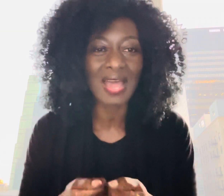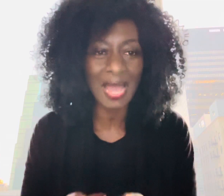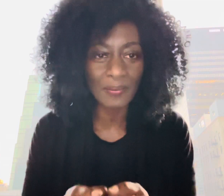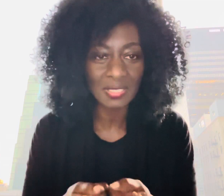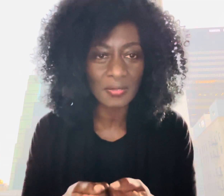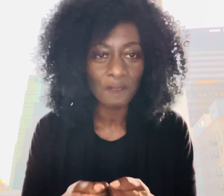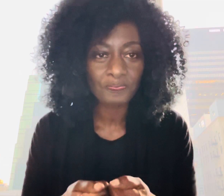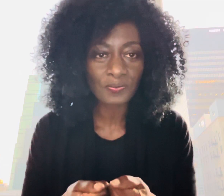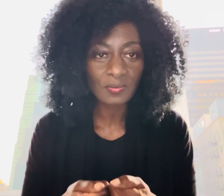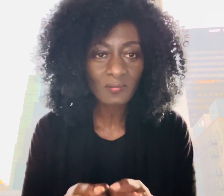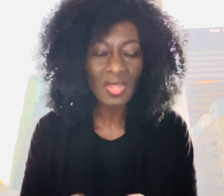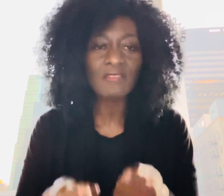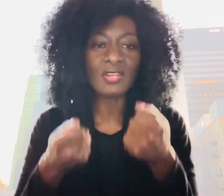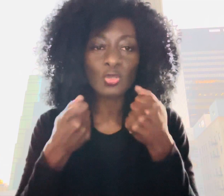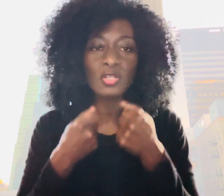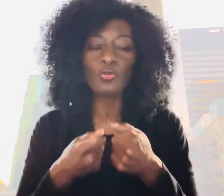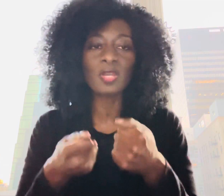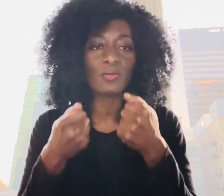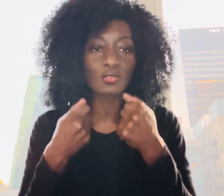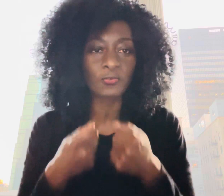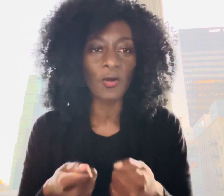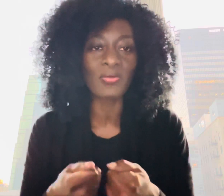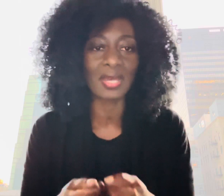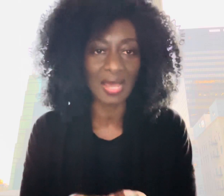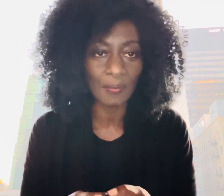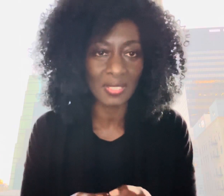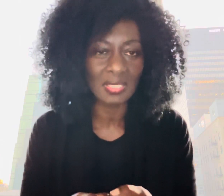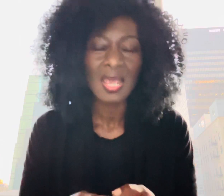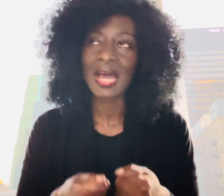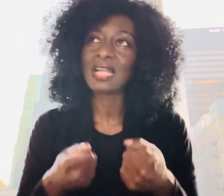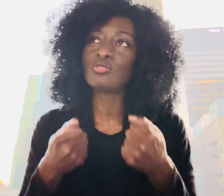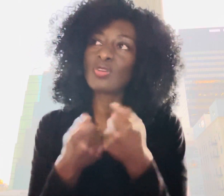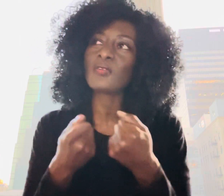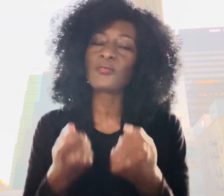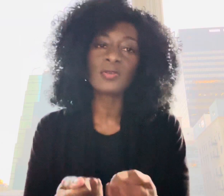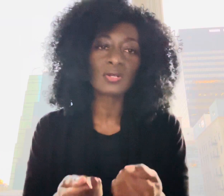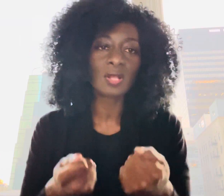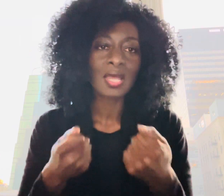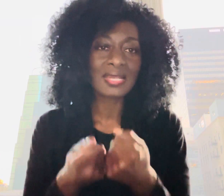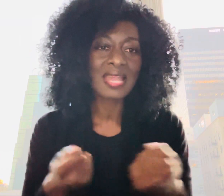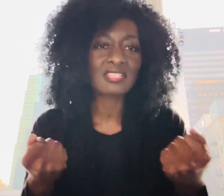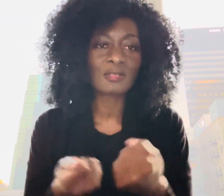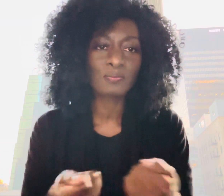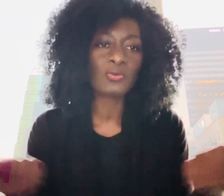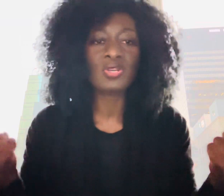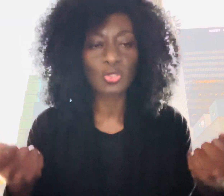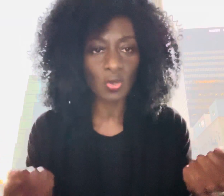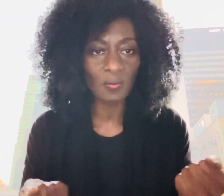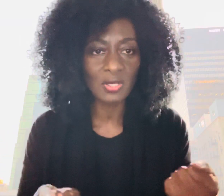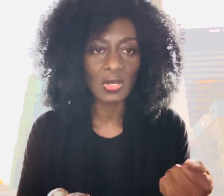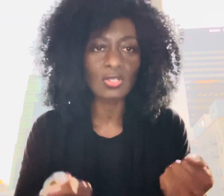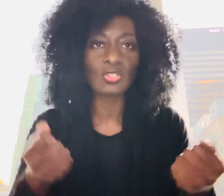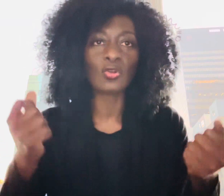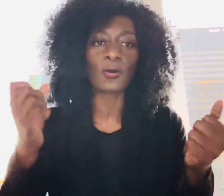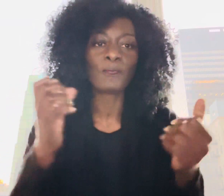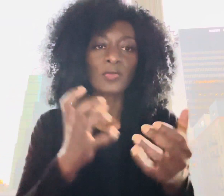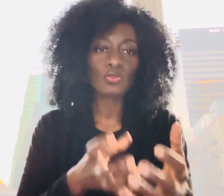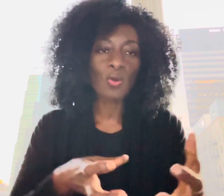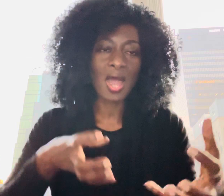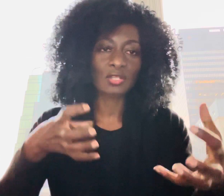habit eventually you'll be able to form that habit and do not feel less spiritual because you know you are